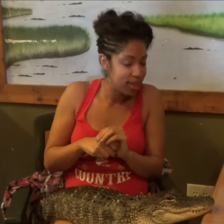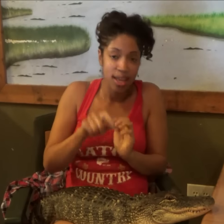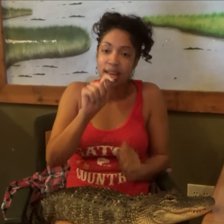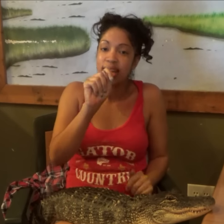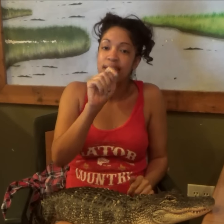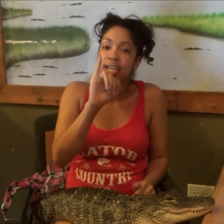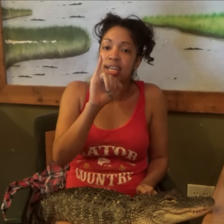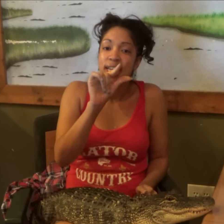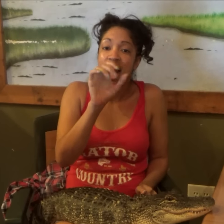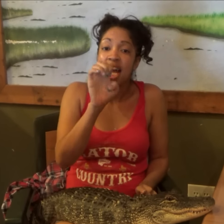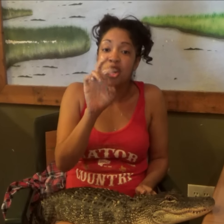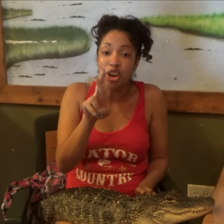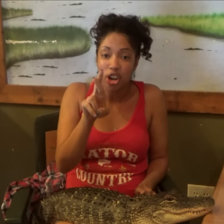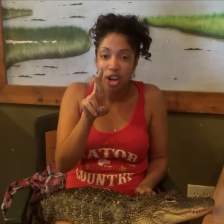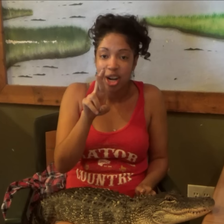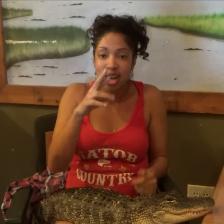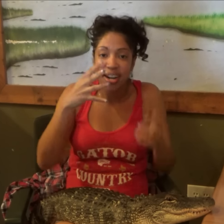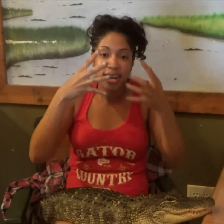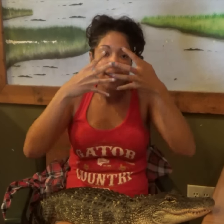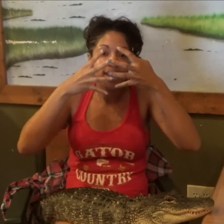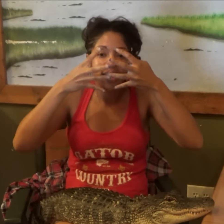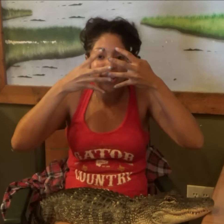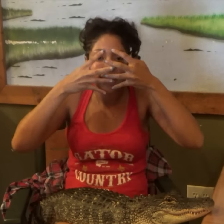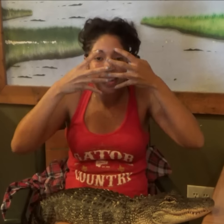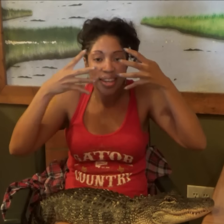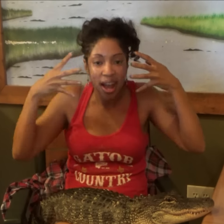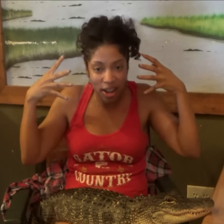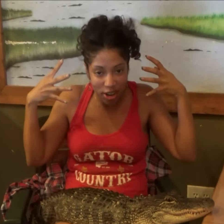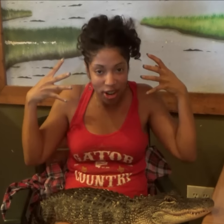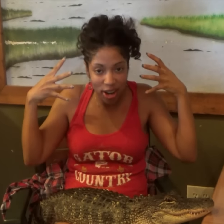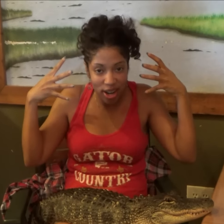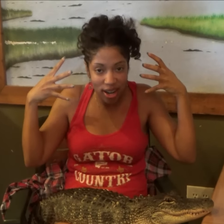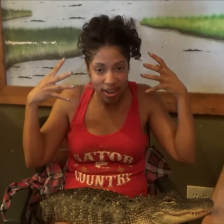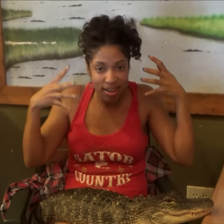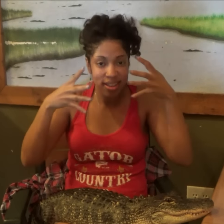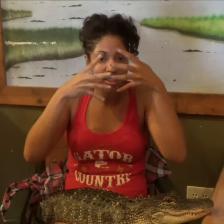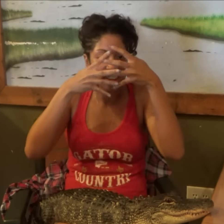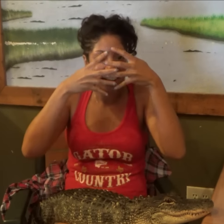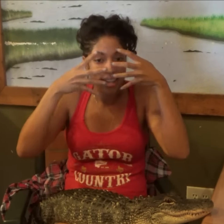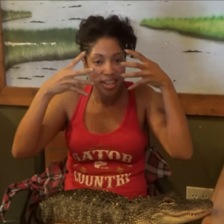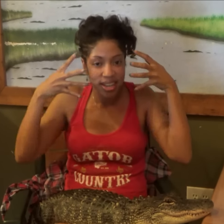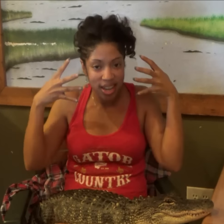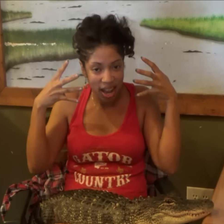Tiger, tiger, tiger.